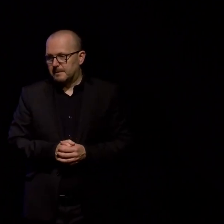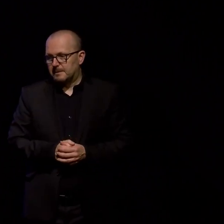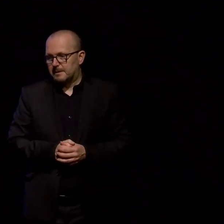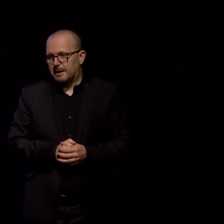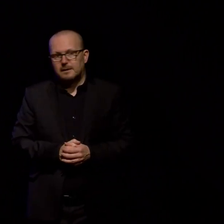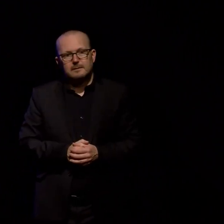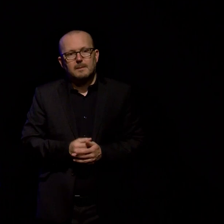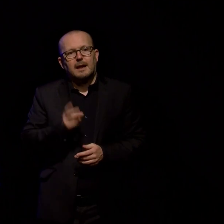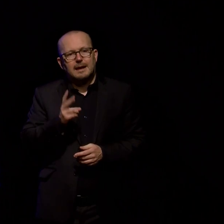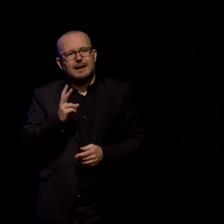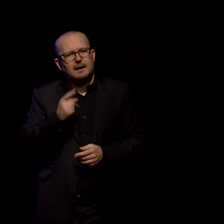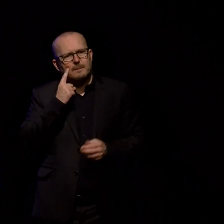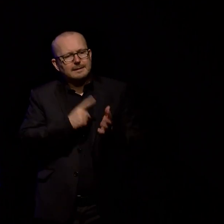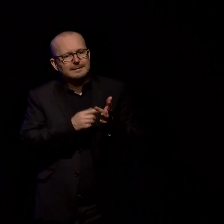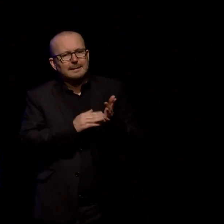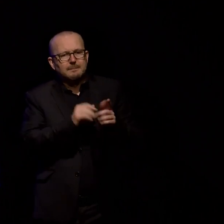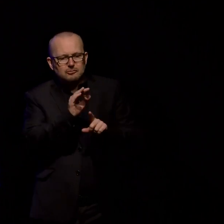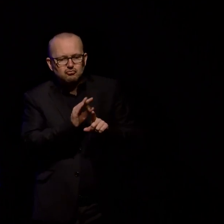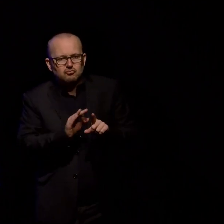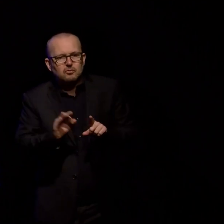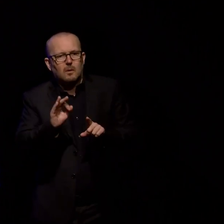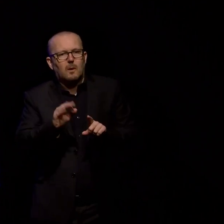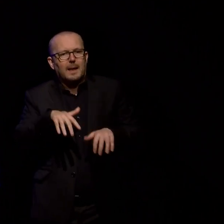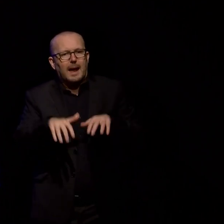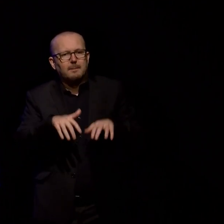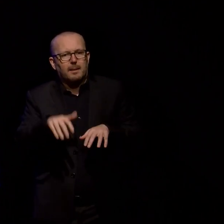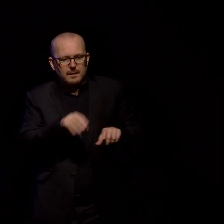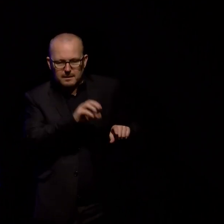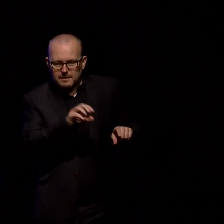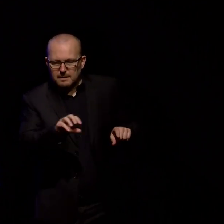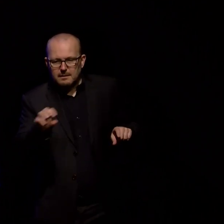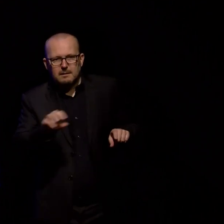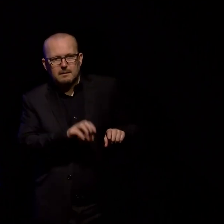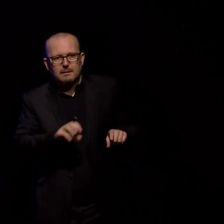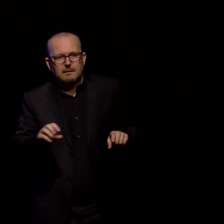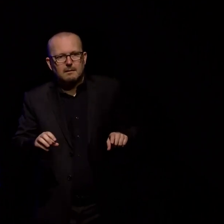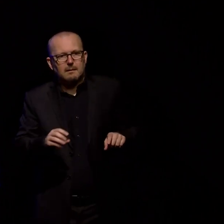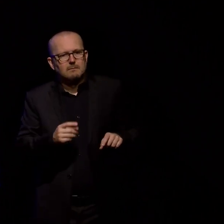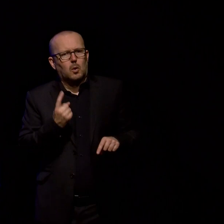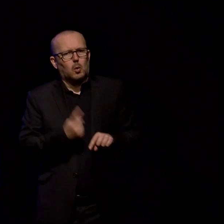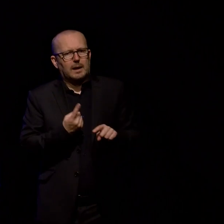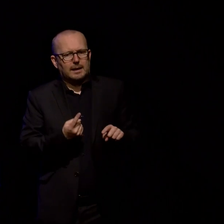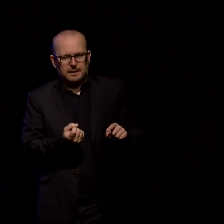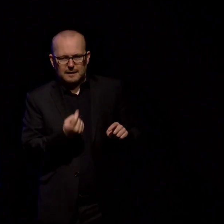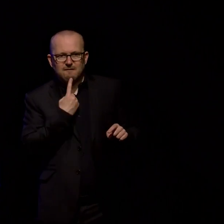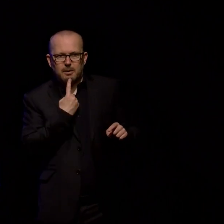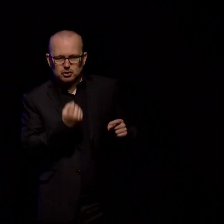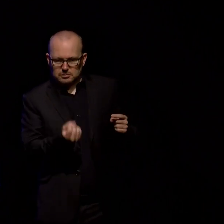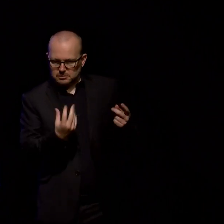in helping a person just jump straight into each map and to move around quickly without having to decode